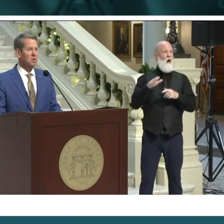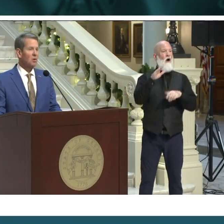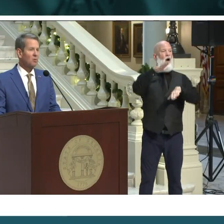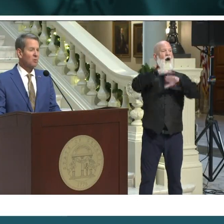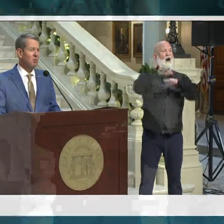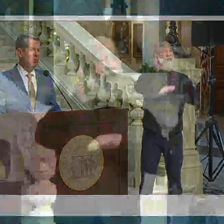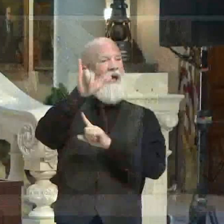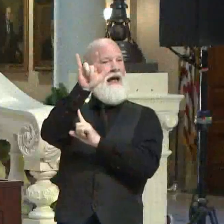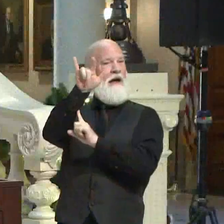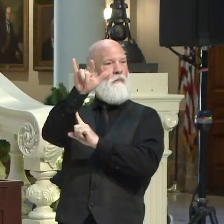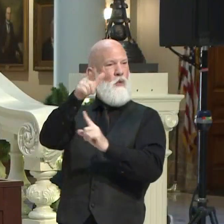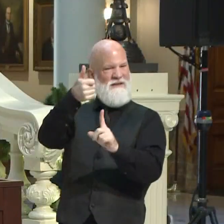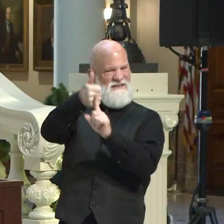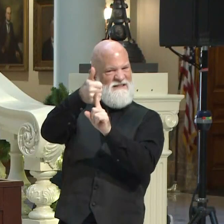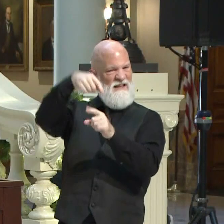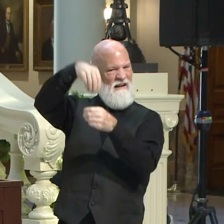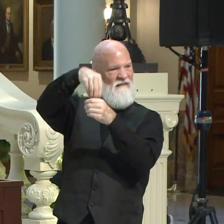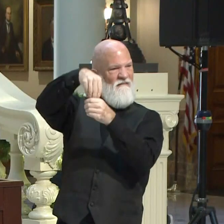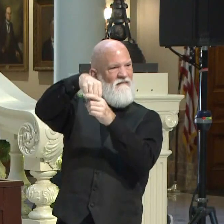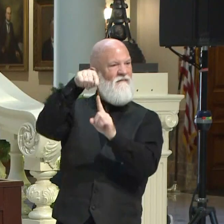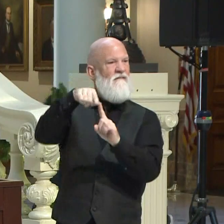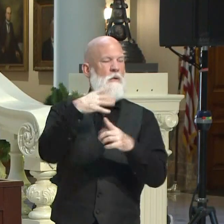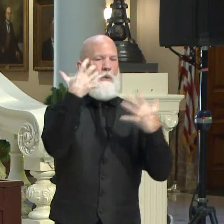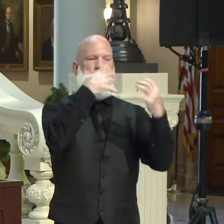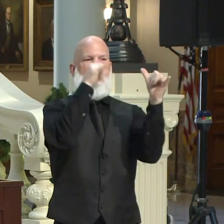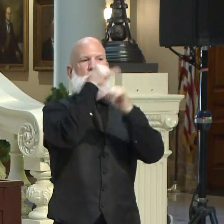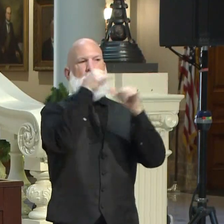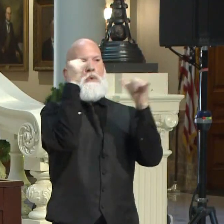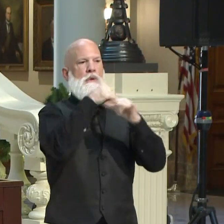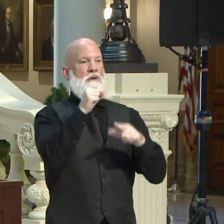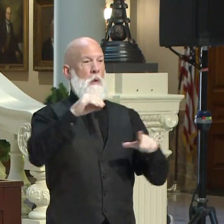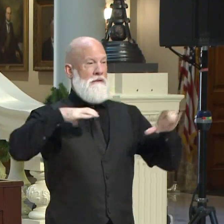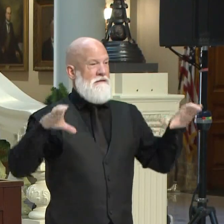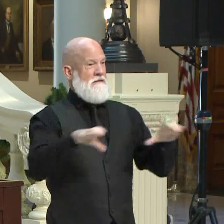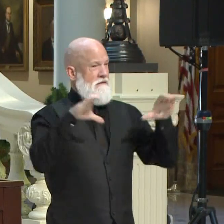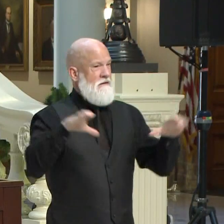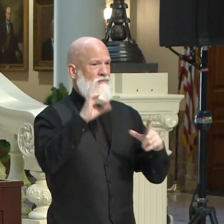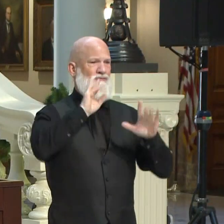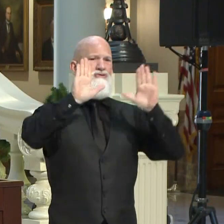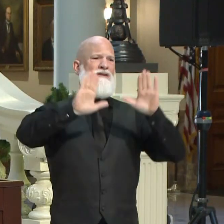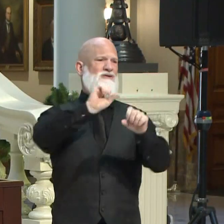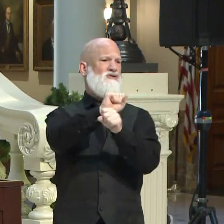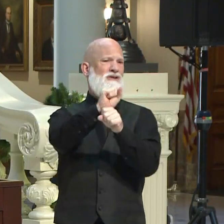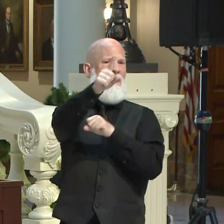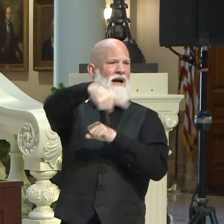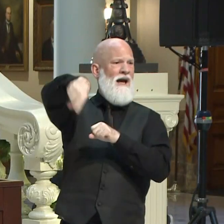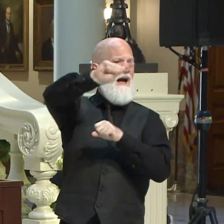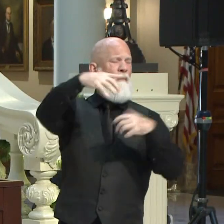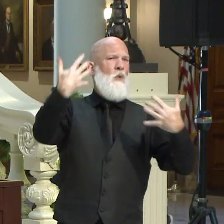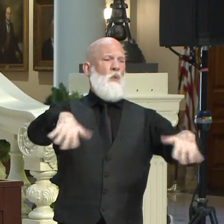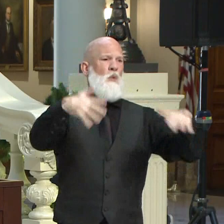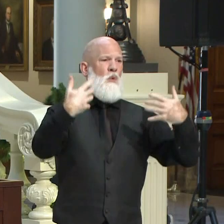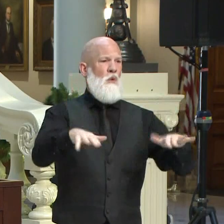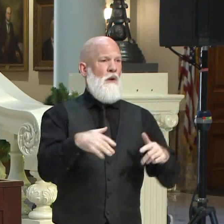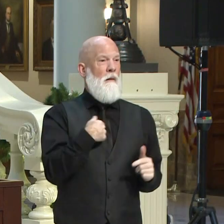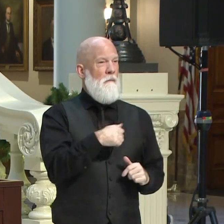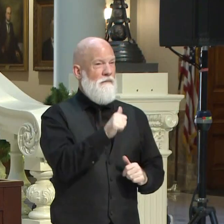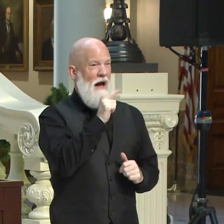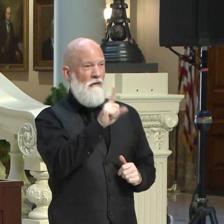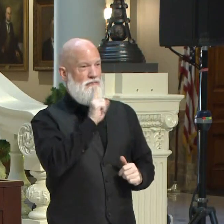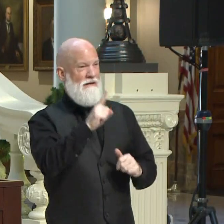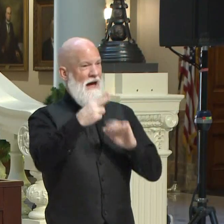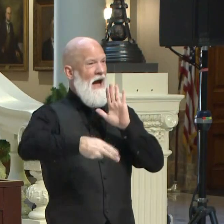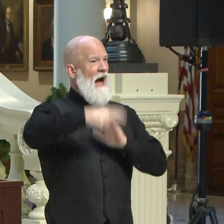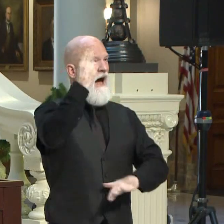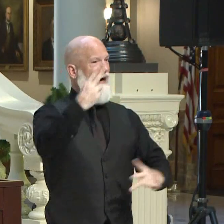themselves. Their employees have done a great job, so I'm not too overly concerned about it. I don't think it's going to be any worse